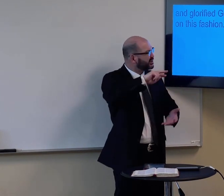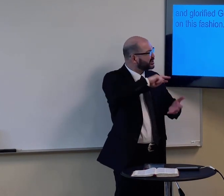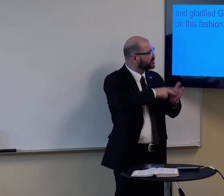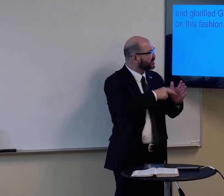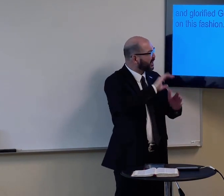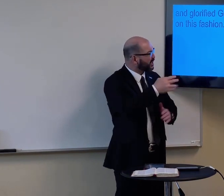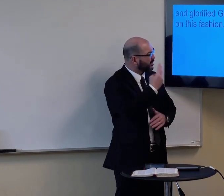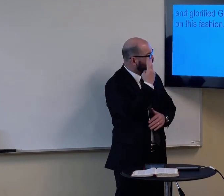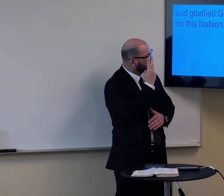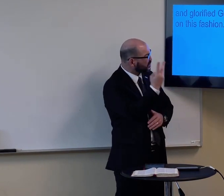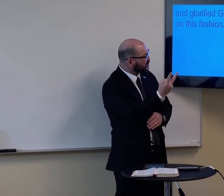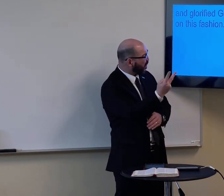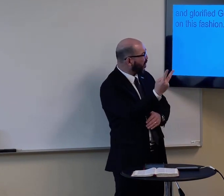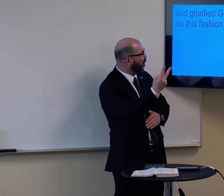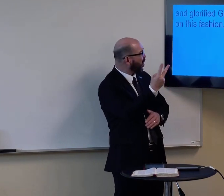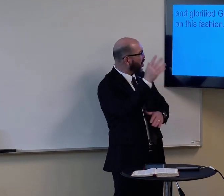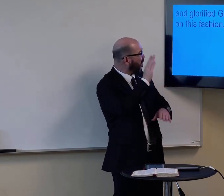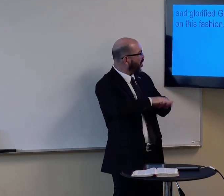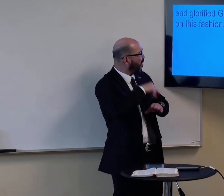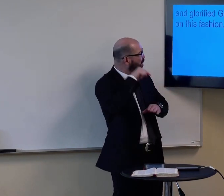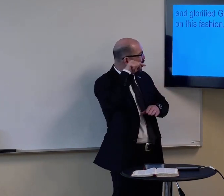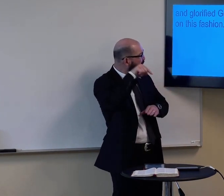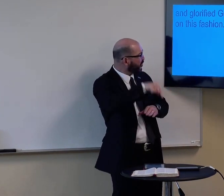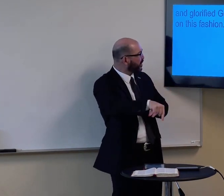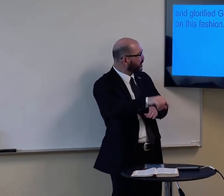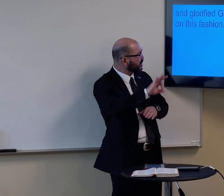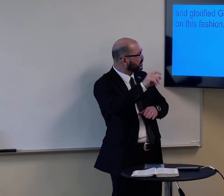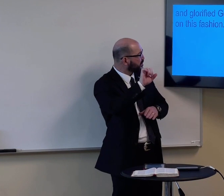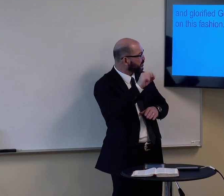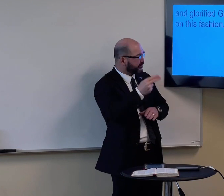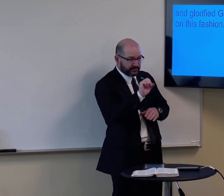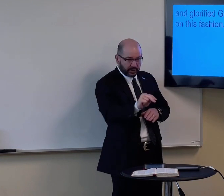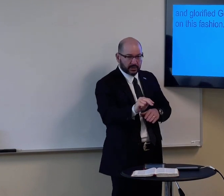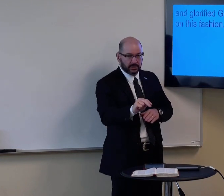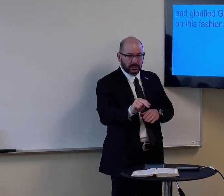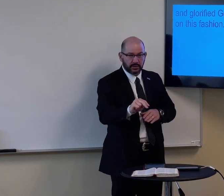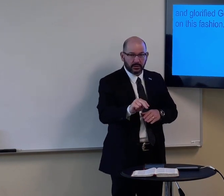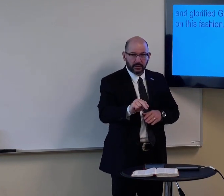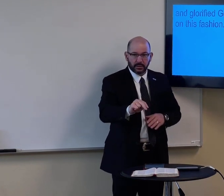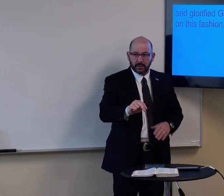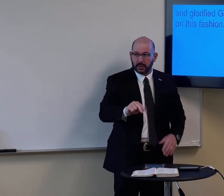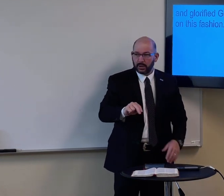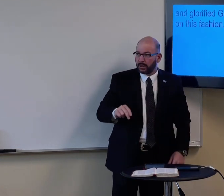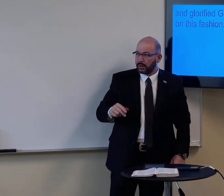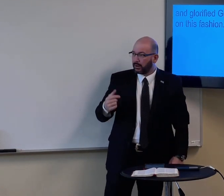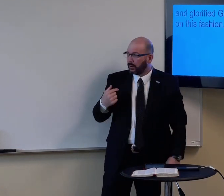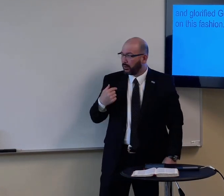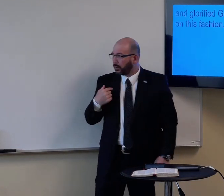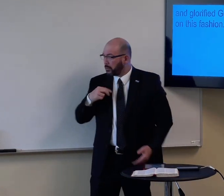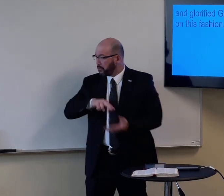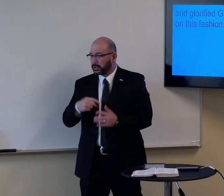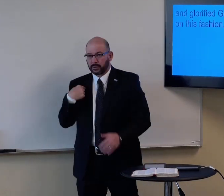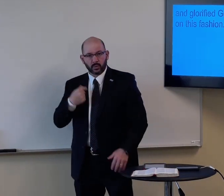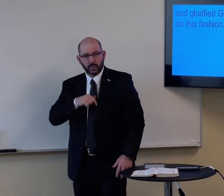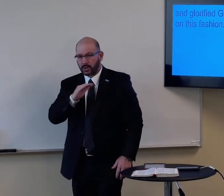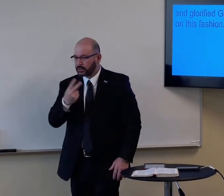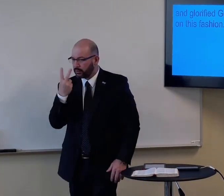What does that mean? Saw it on this fashion. What does that phrase mean? It means,